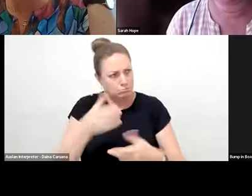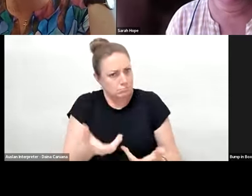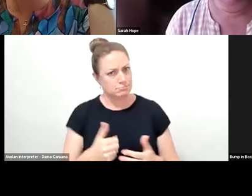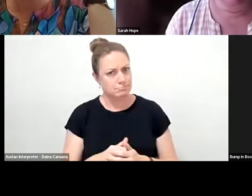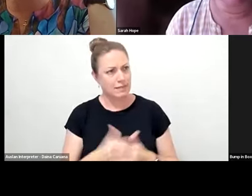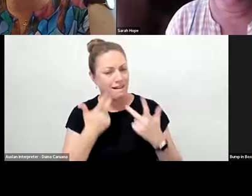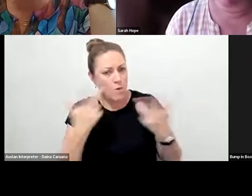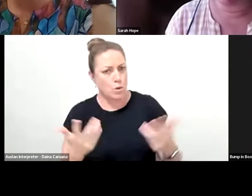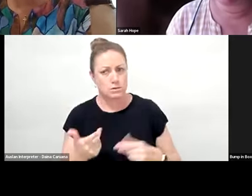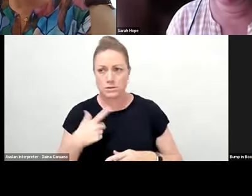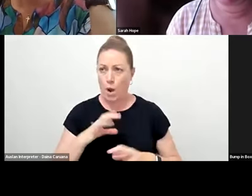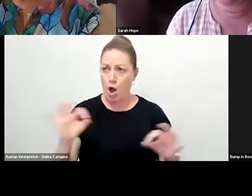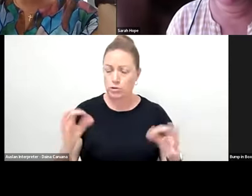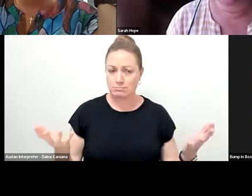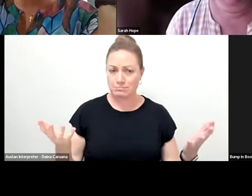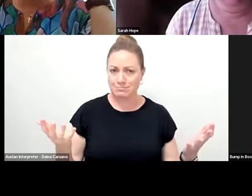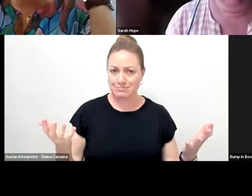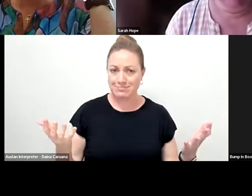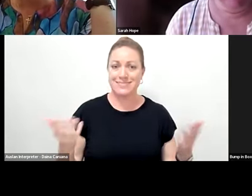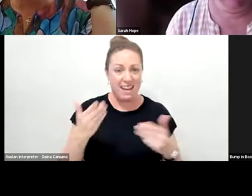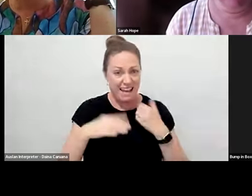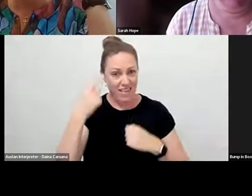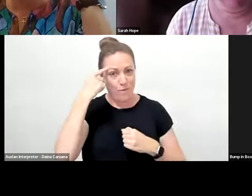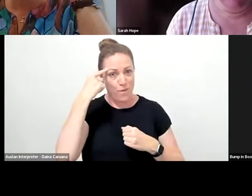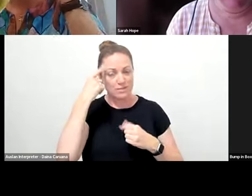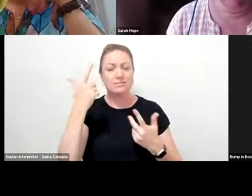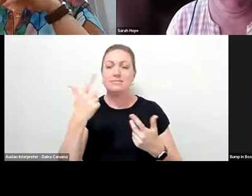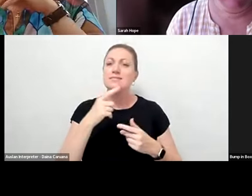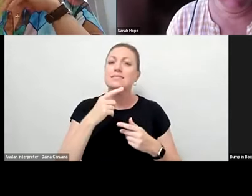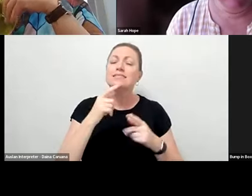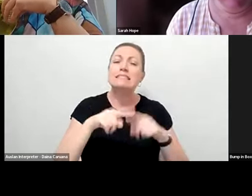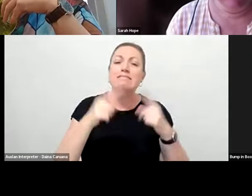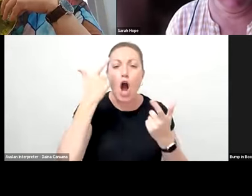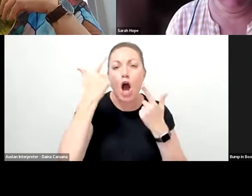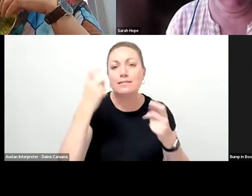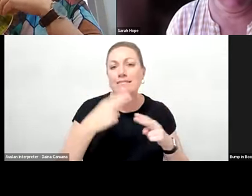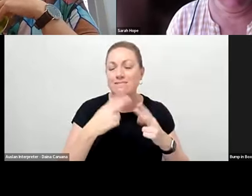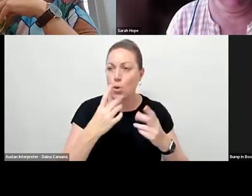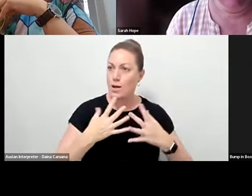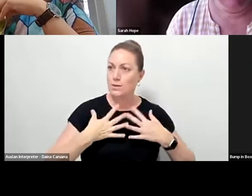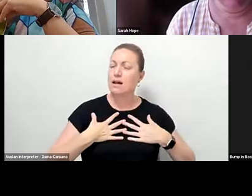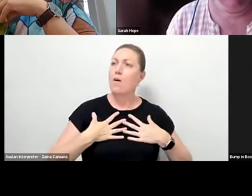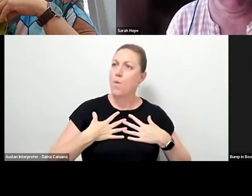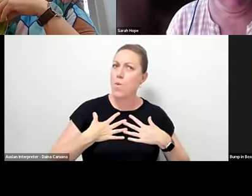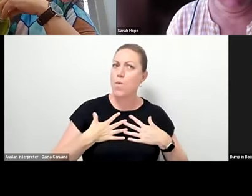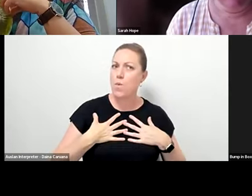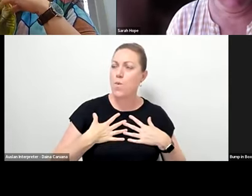we thought about that? You know, ah, here's some ideas that we can do for ourselves. And so, um,